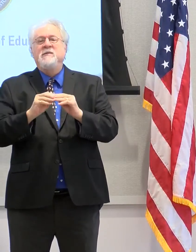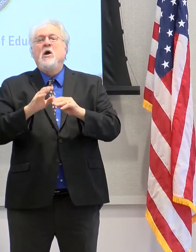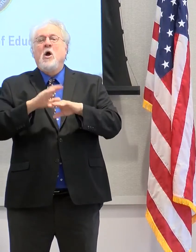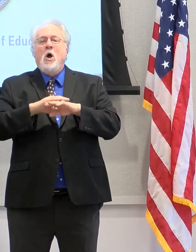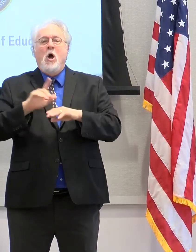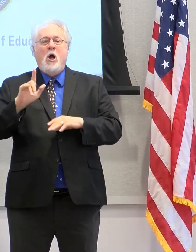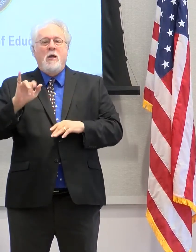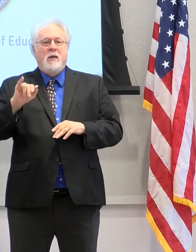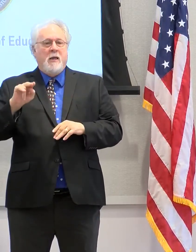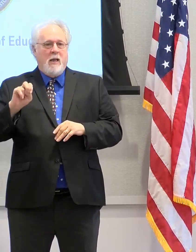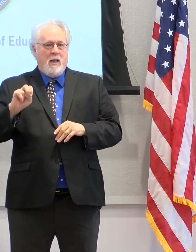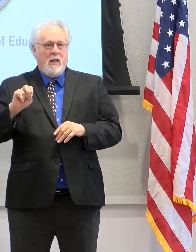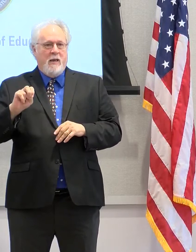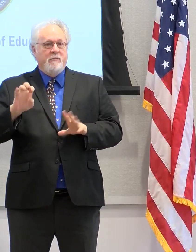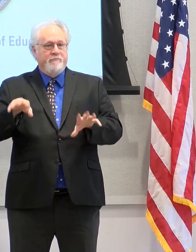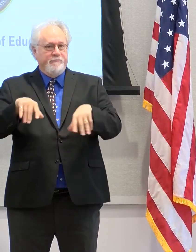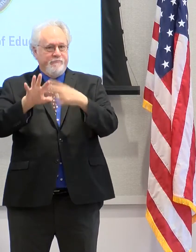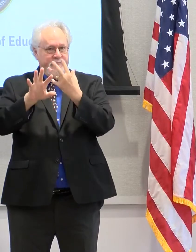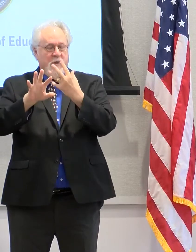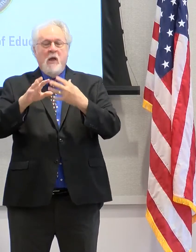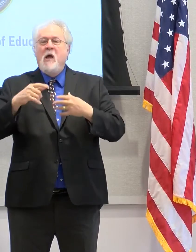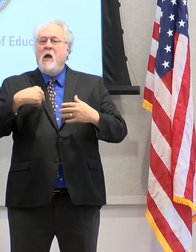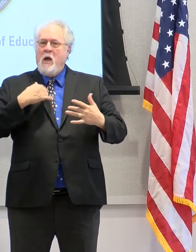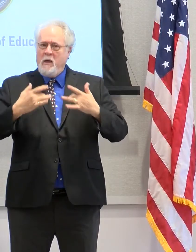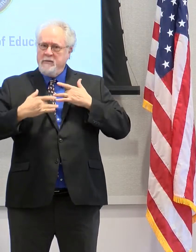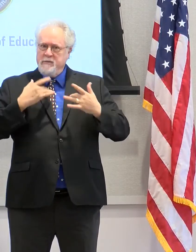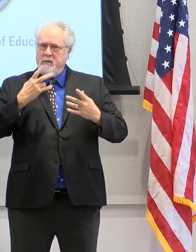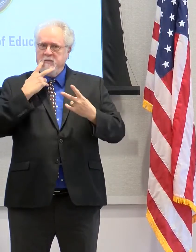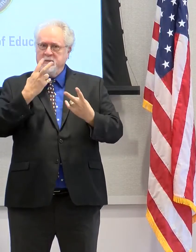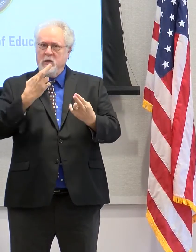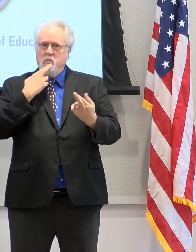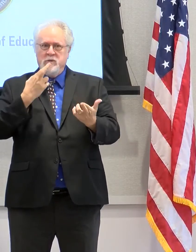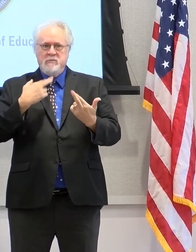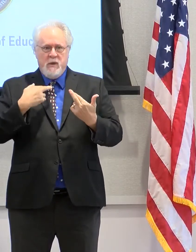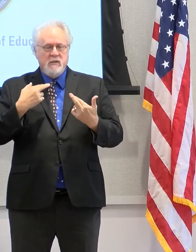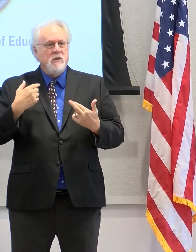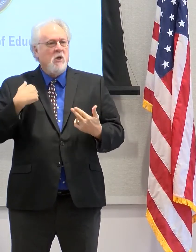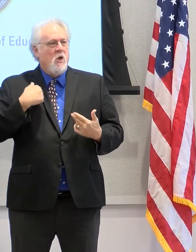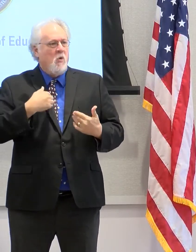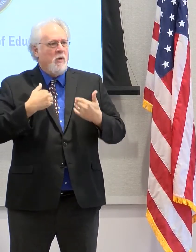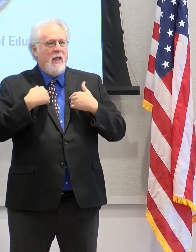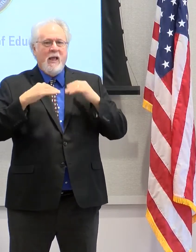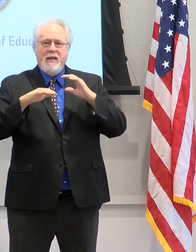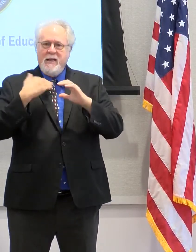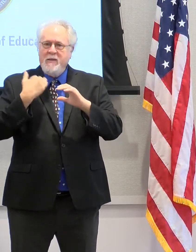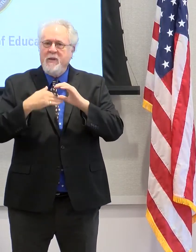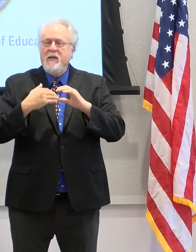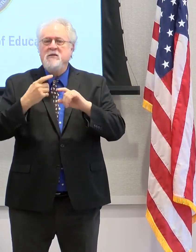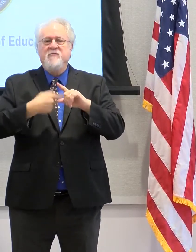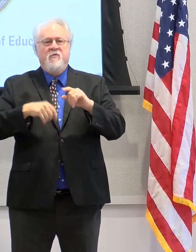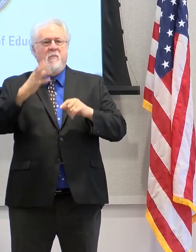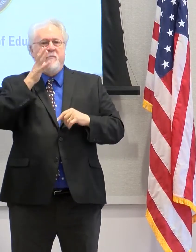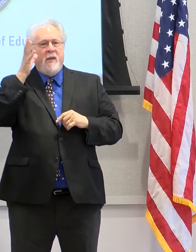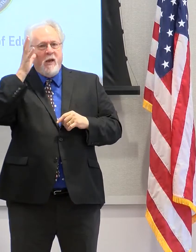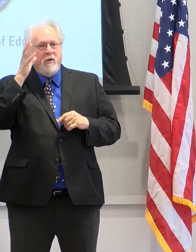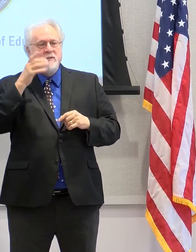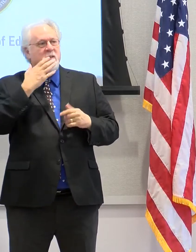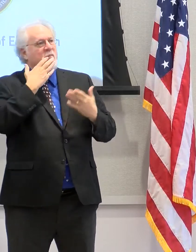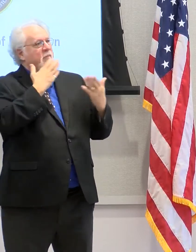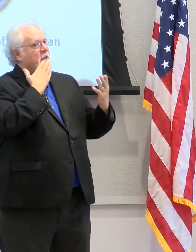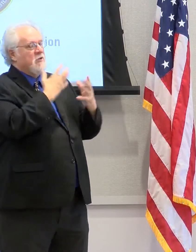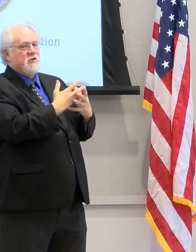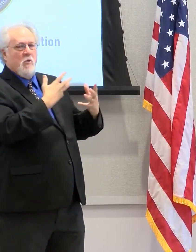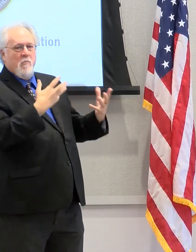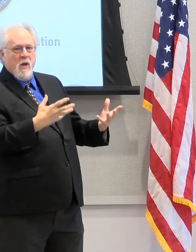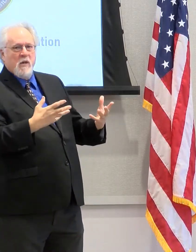and I was very excited to see the response that we got from people. We've got emails from parents who said, thank you